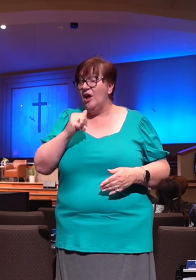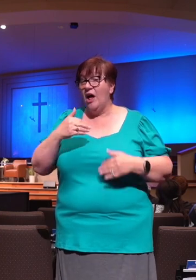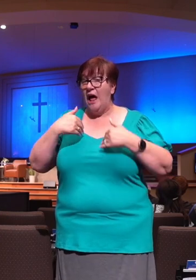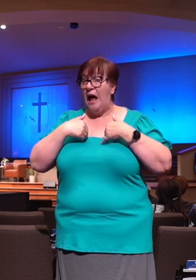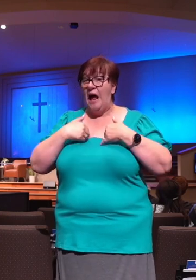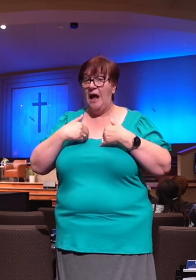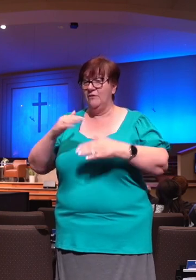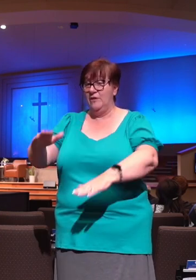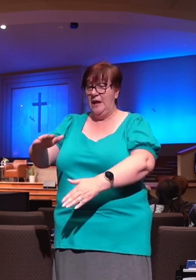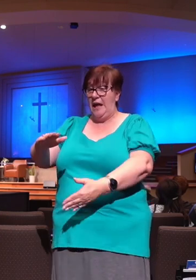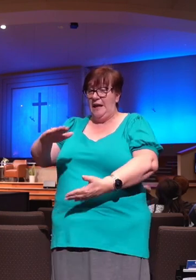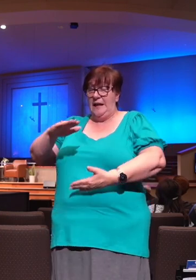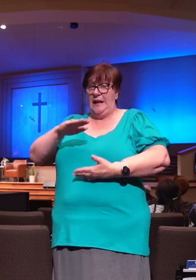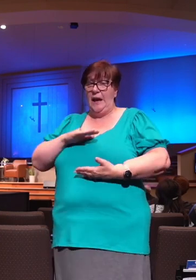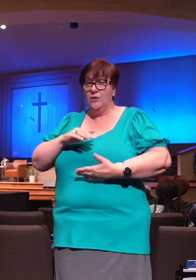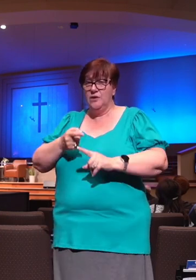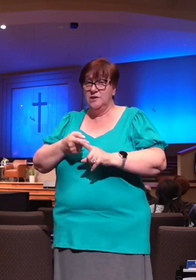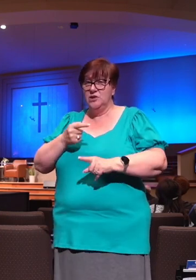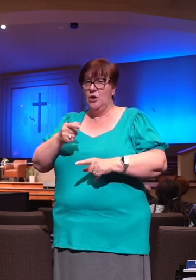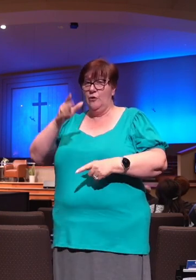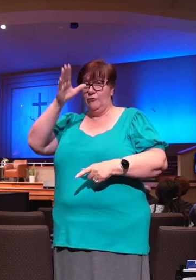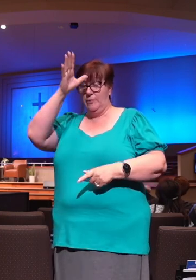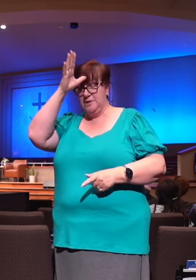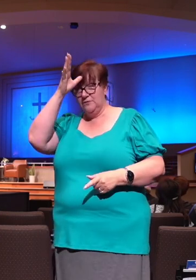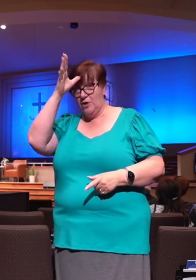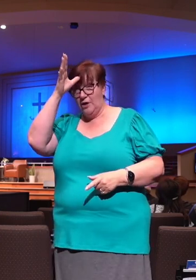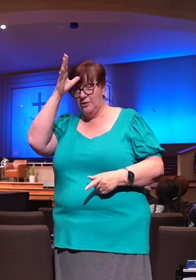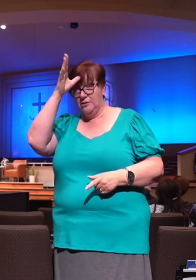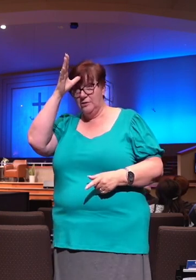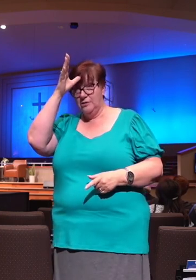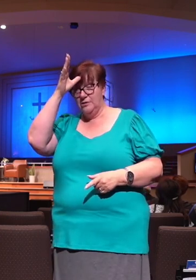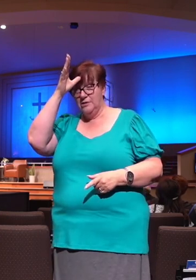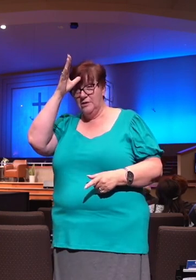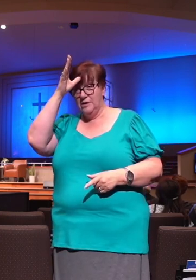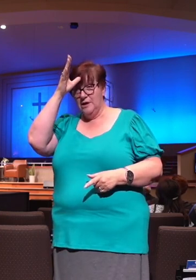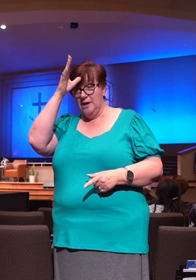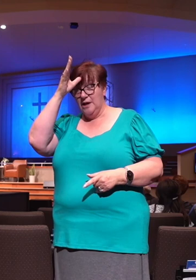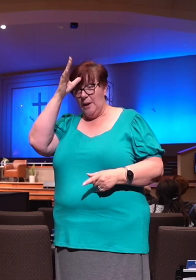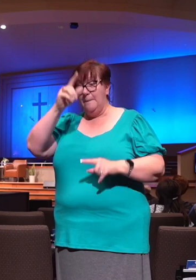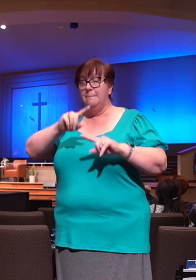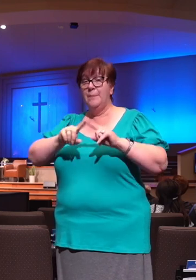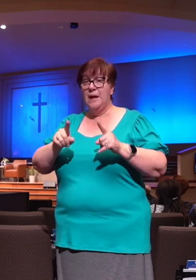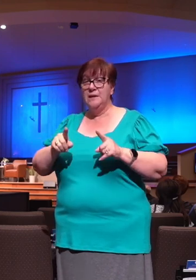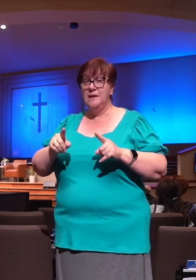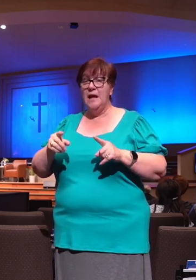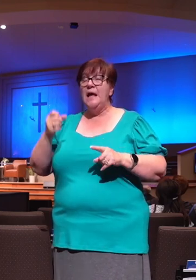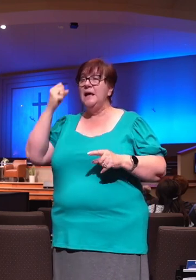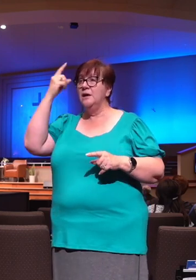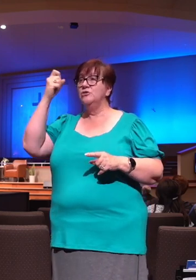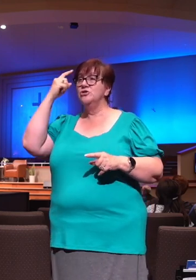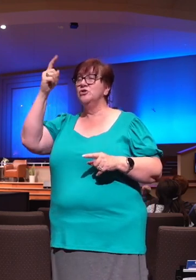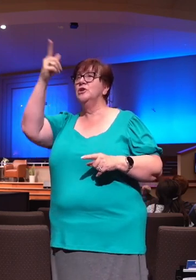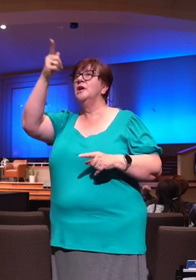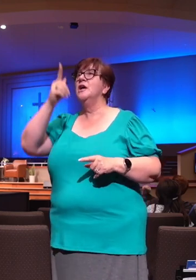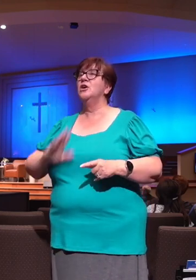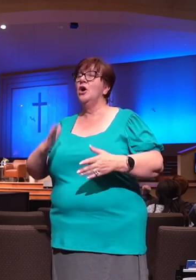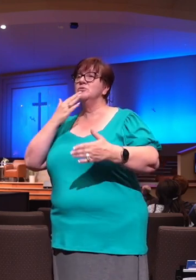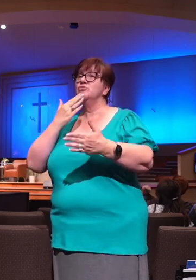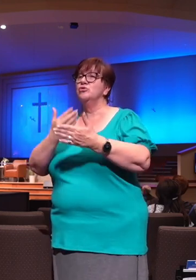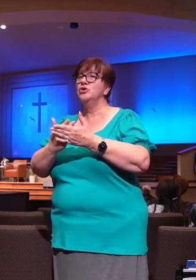It's something that was given to him. It was the goodness of God. And he recognized that. The Bible says that every good gift and every